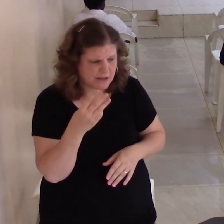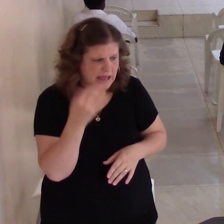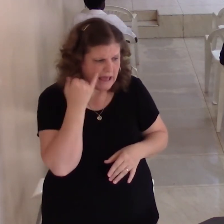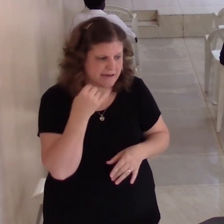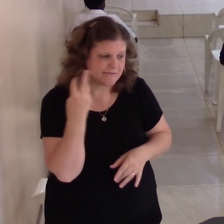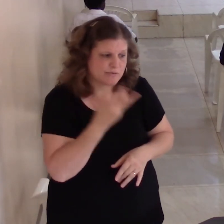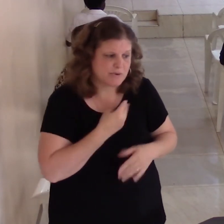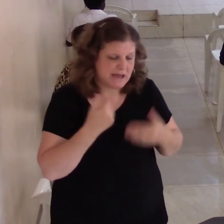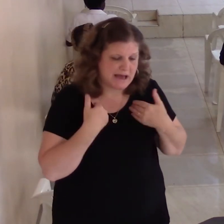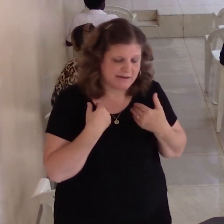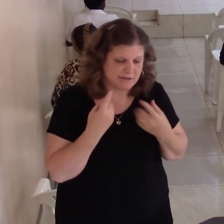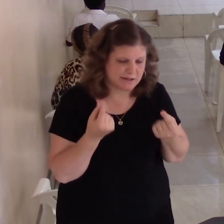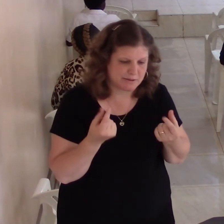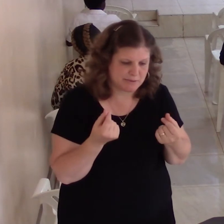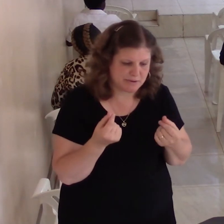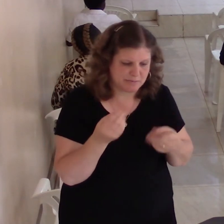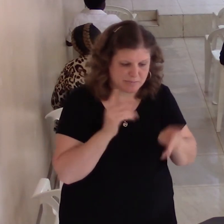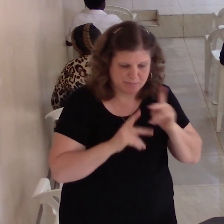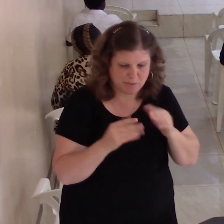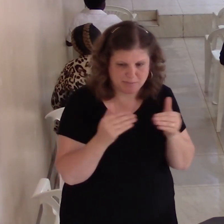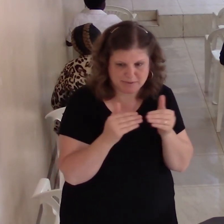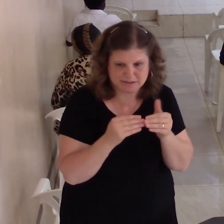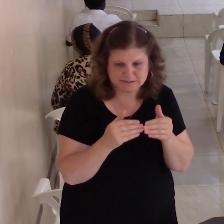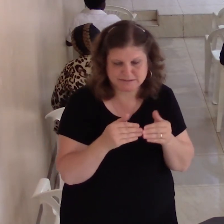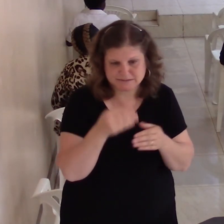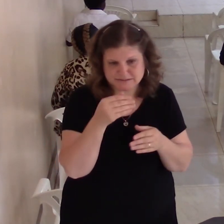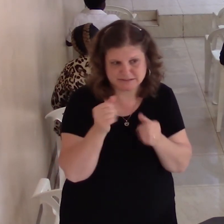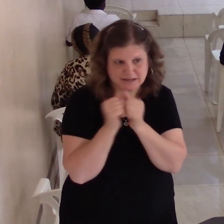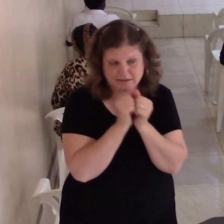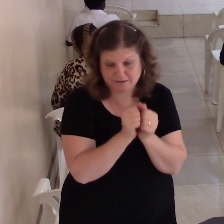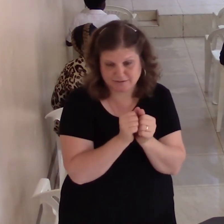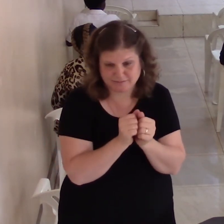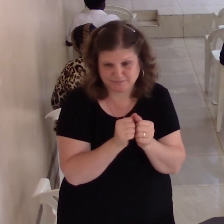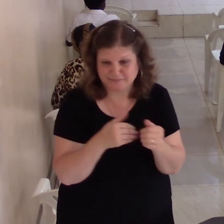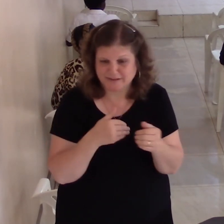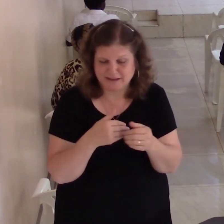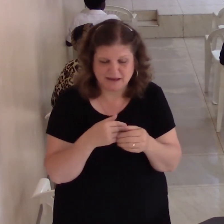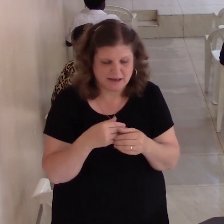give other people an opportunity I thank you God for an hour because we're here together